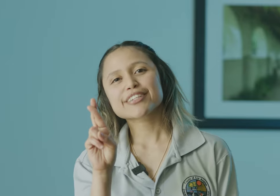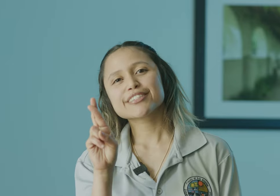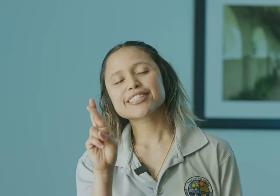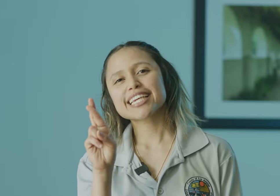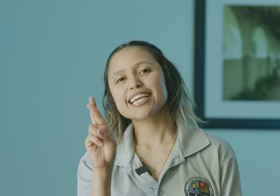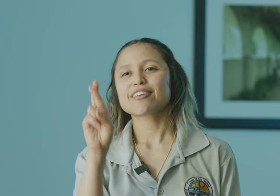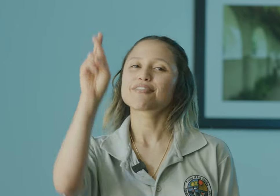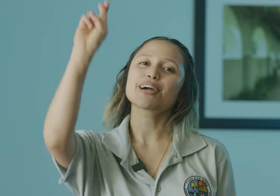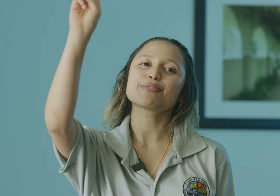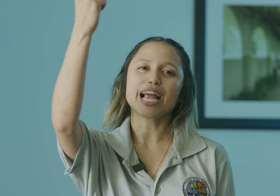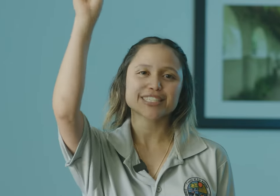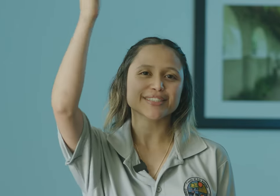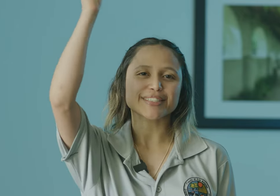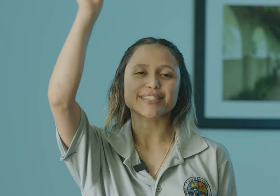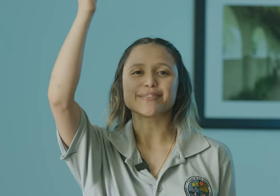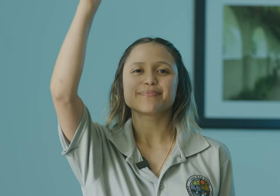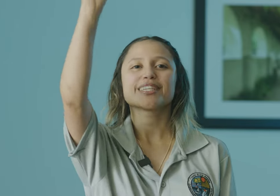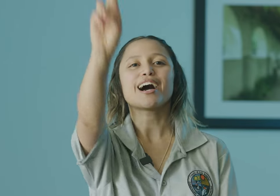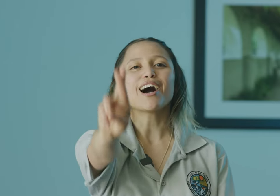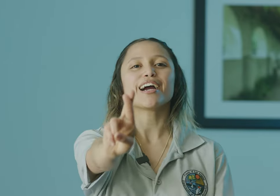use it for a restroom. R.